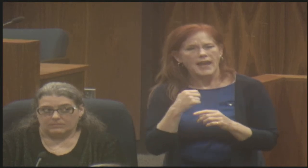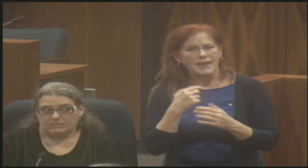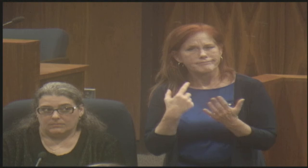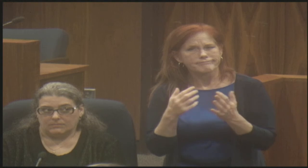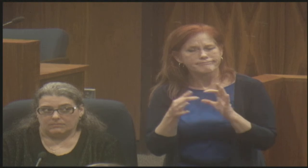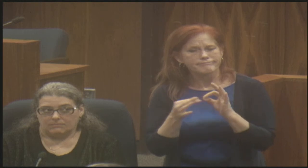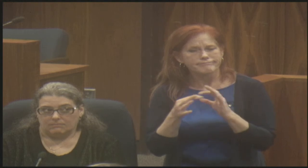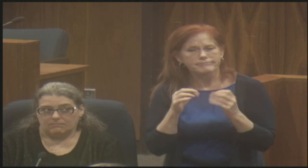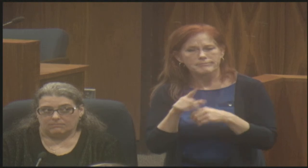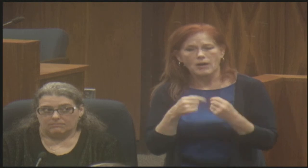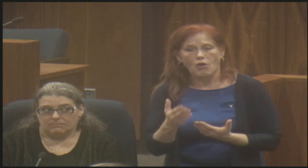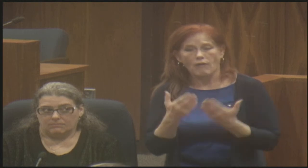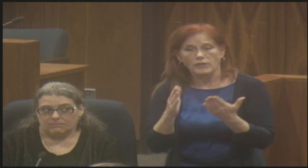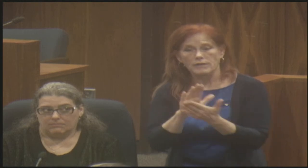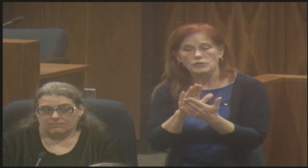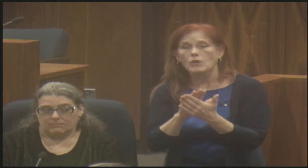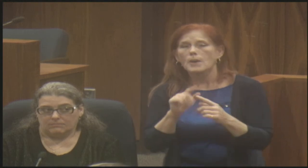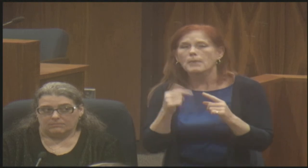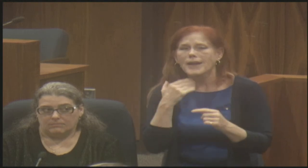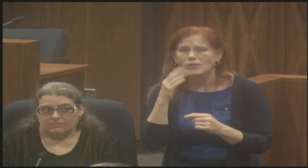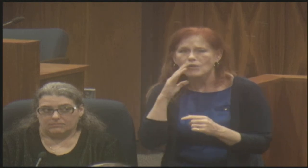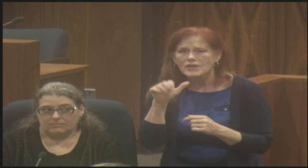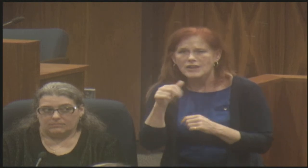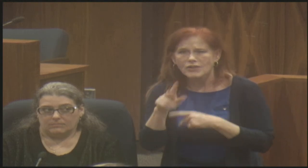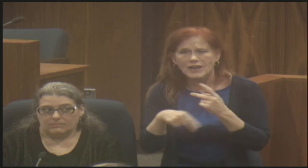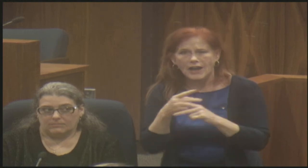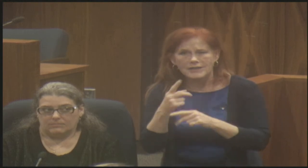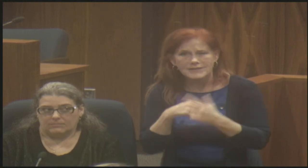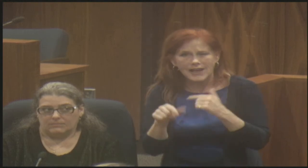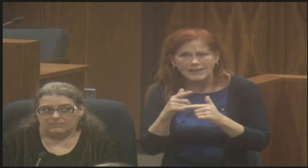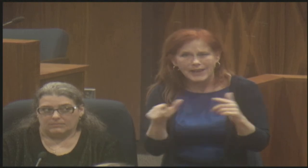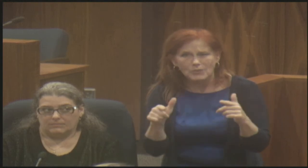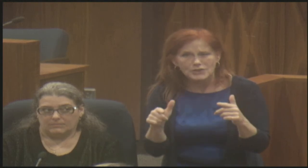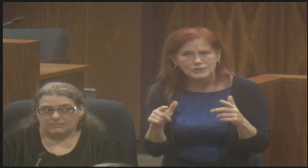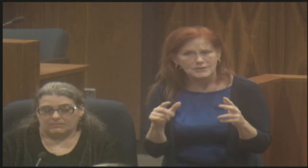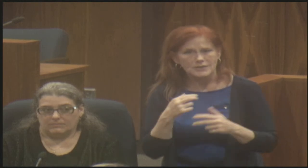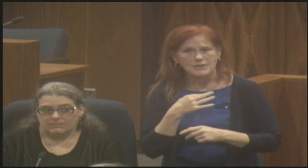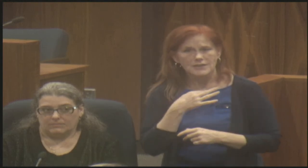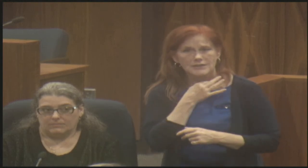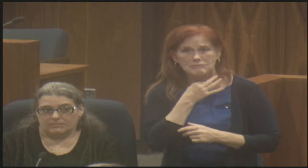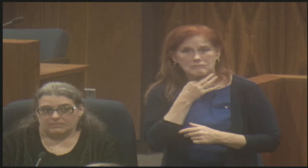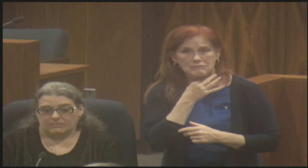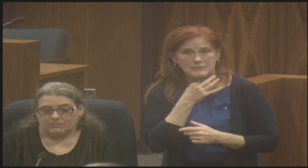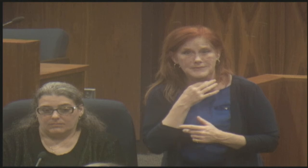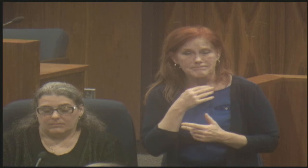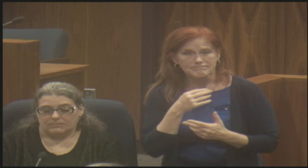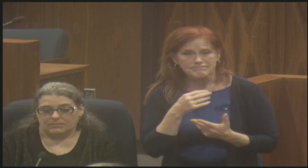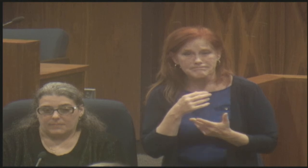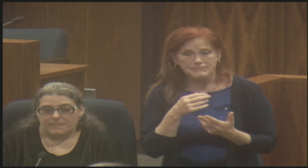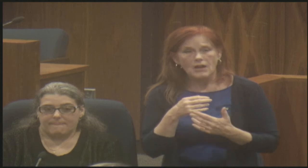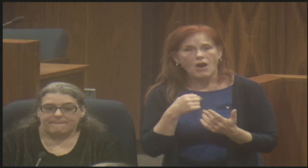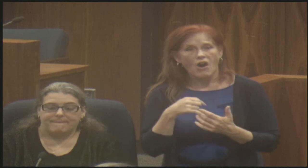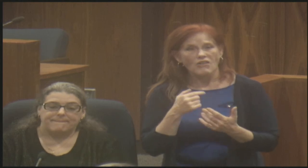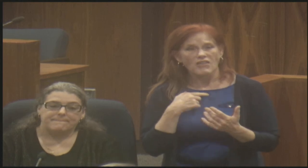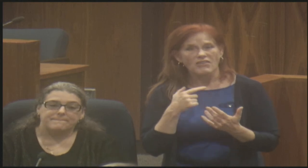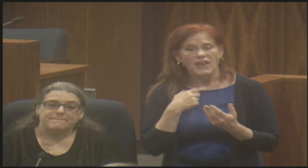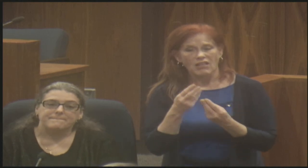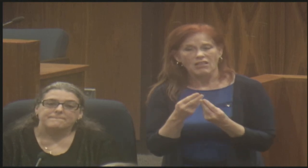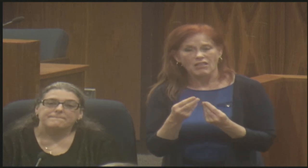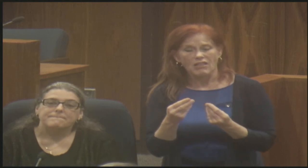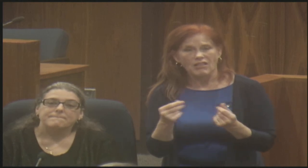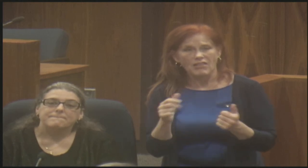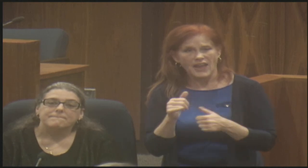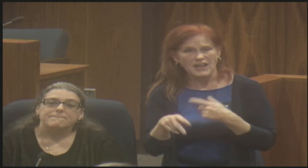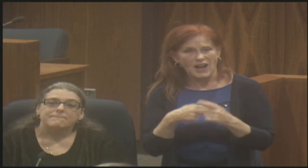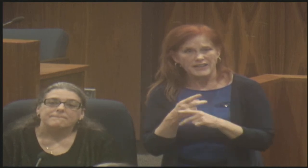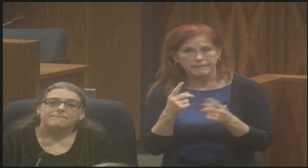schools, but I know there are other types of sign language and I'm curious if those are just no longer, um, like if they're sort of a dying or phasing